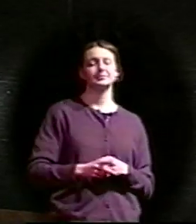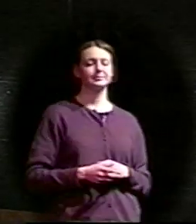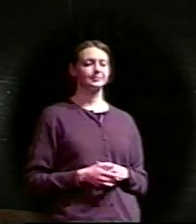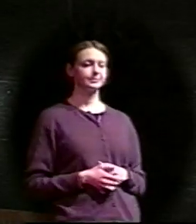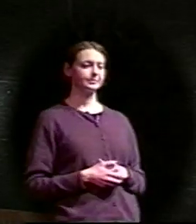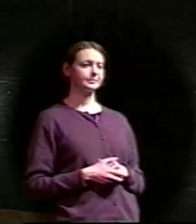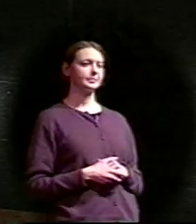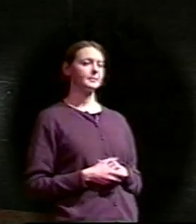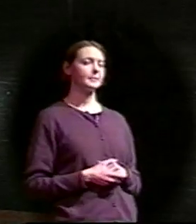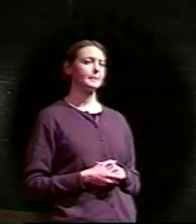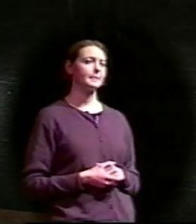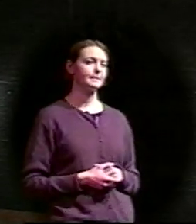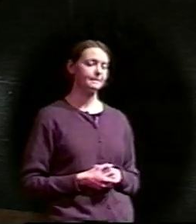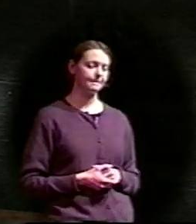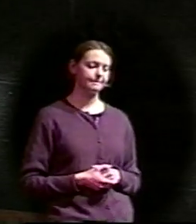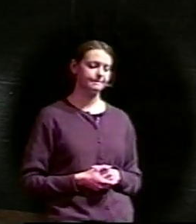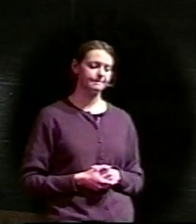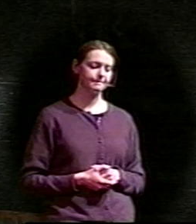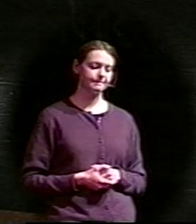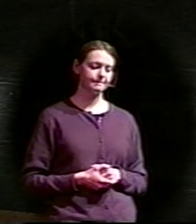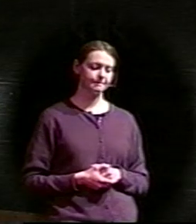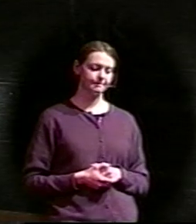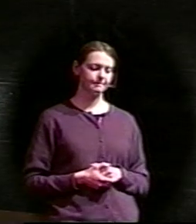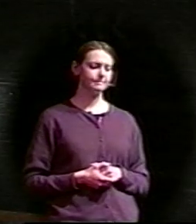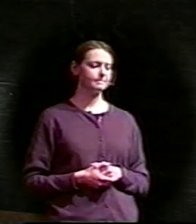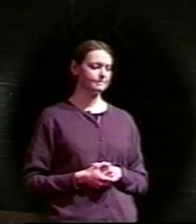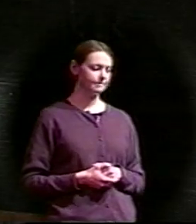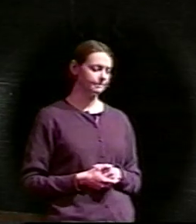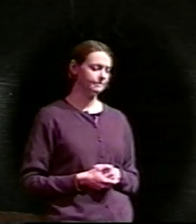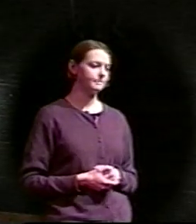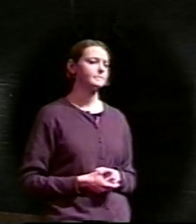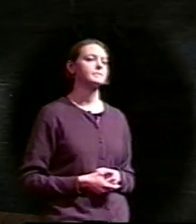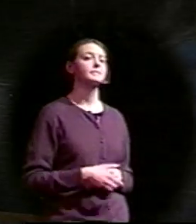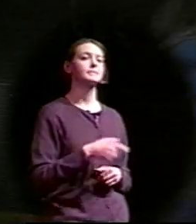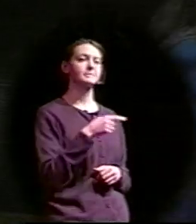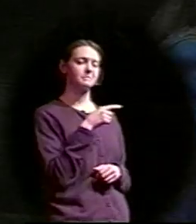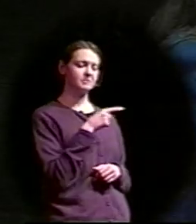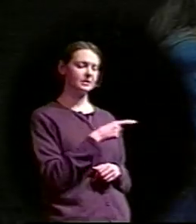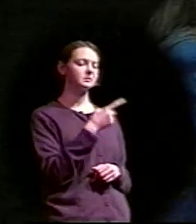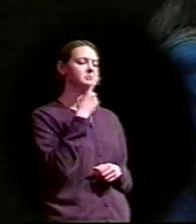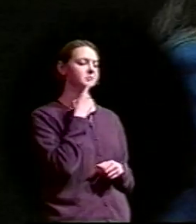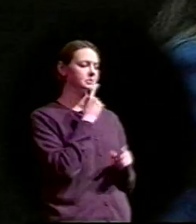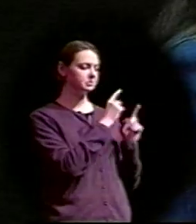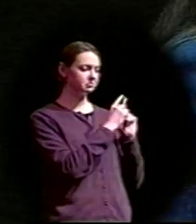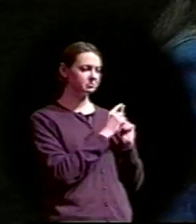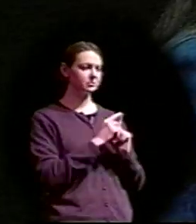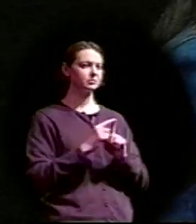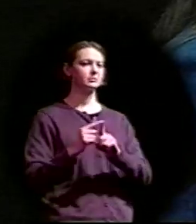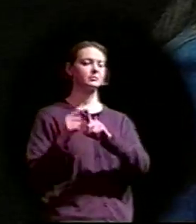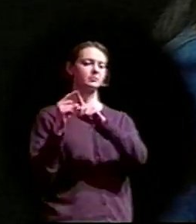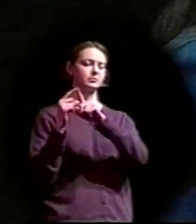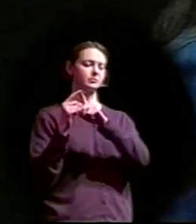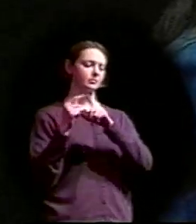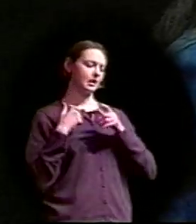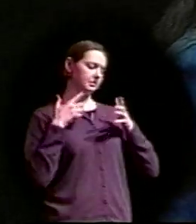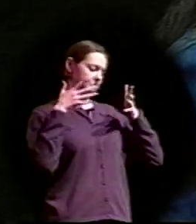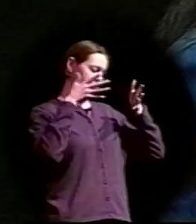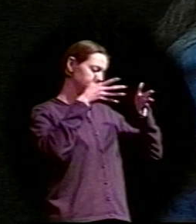And with these words he sank to rest, in a new-made grave I left him